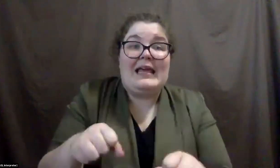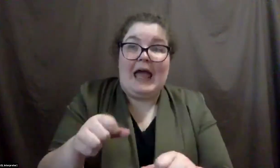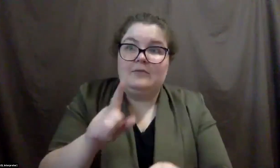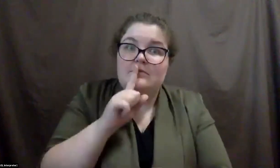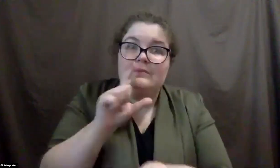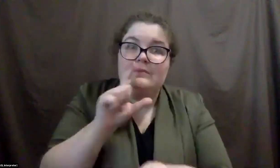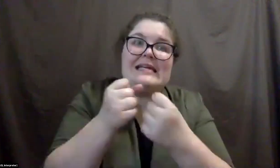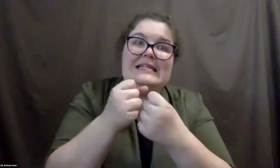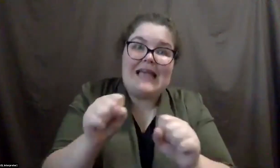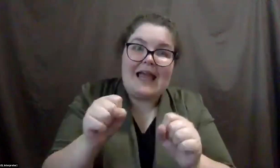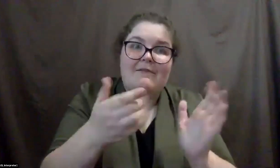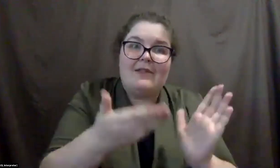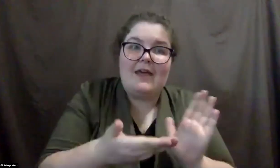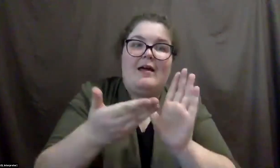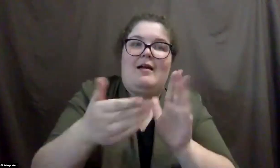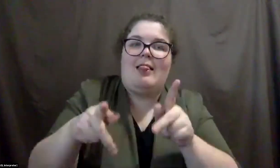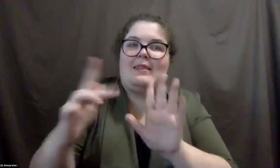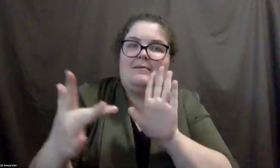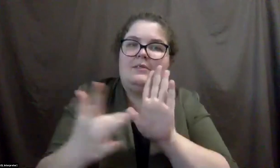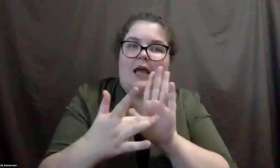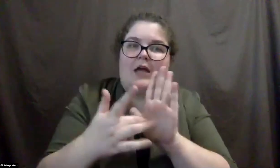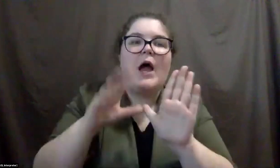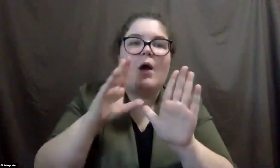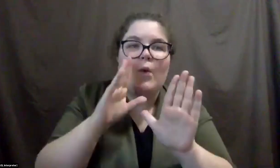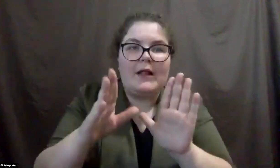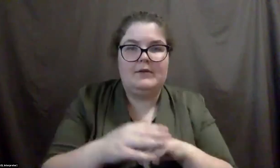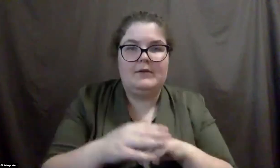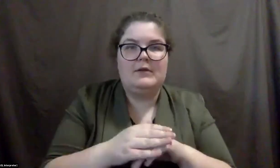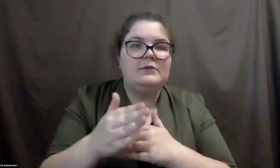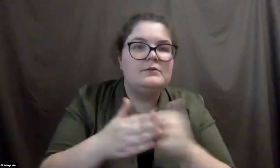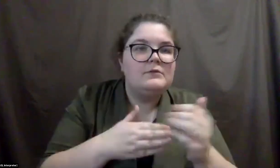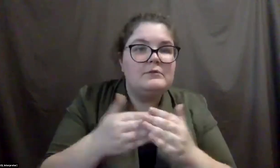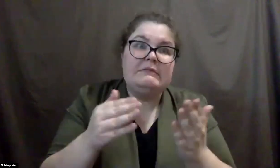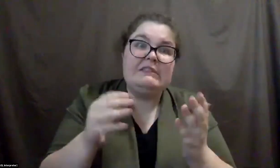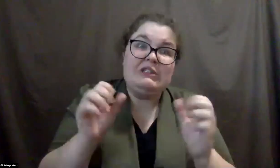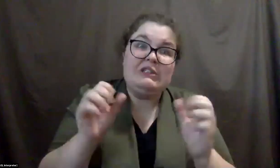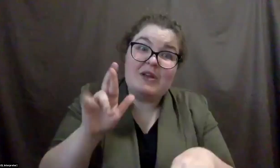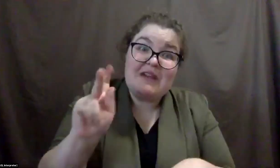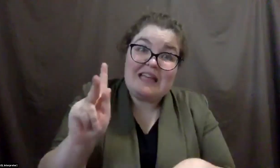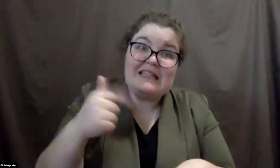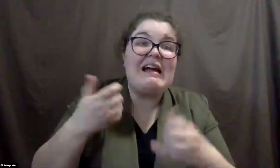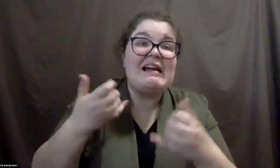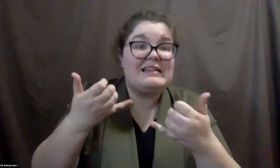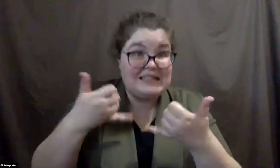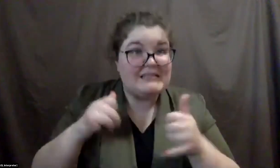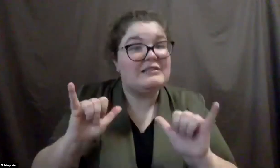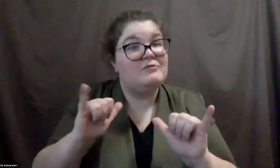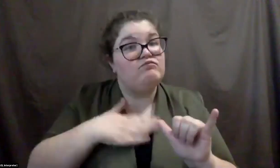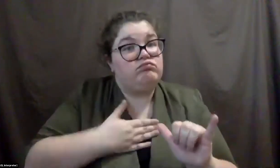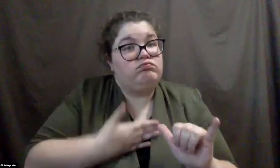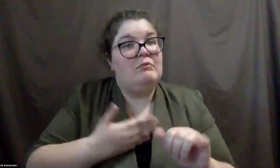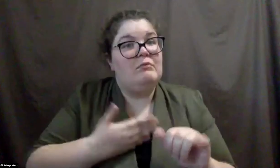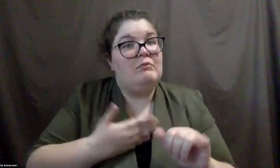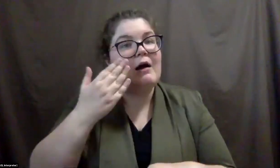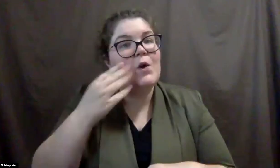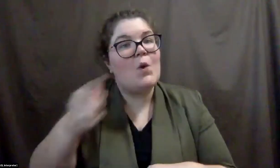display case and let them touch. I do that. Even if, even if it's a little risky, I still do that because I know that, you know, people